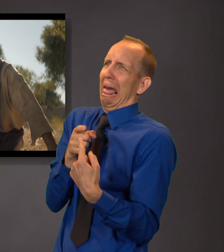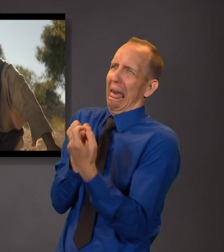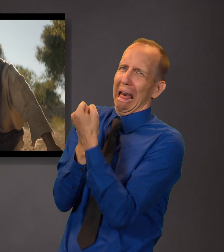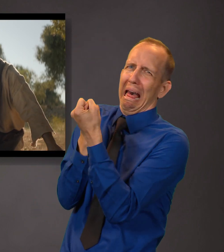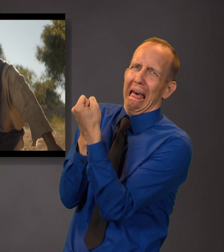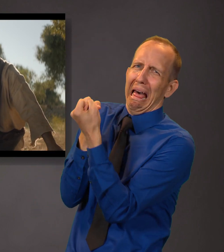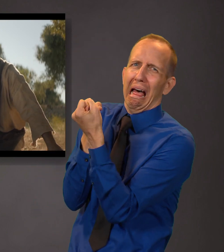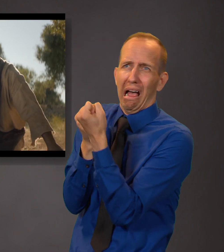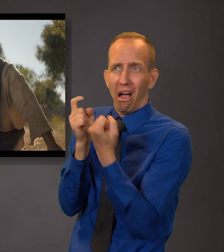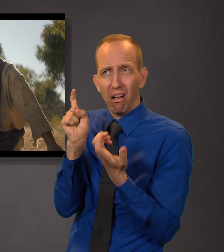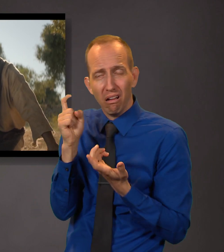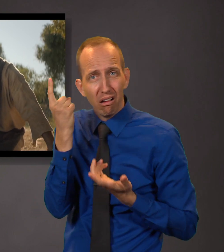vineyard have become corrupted?